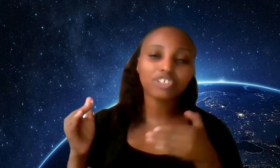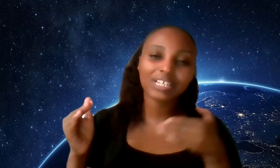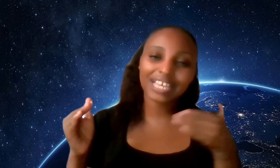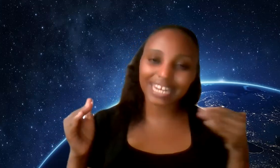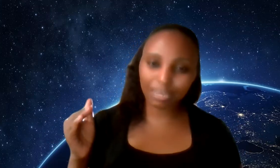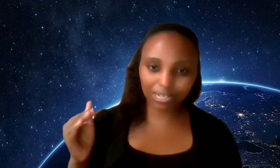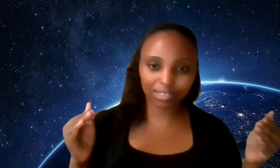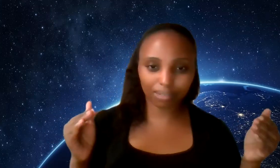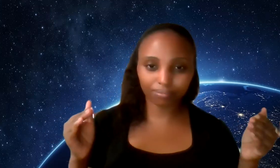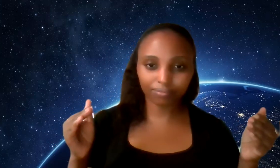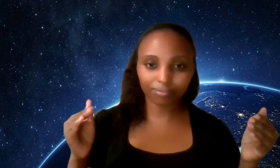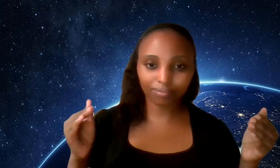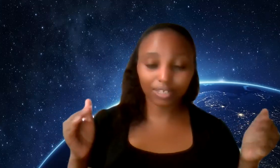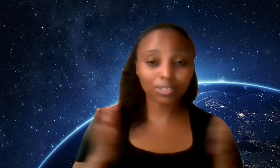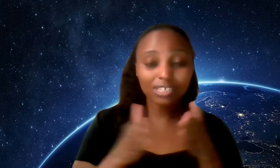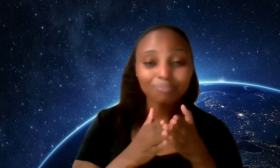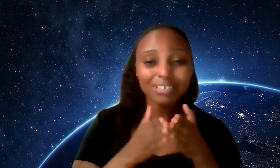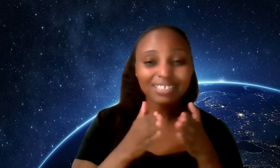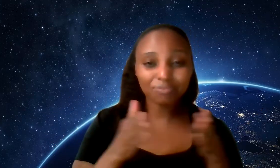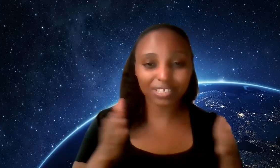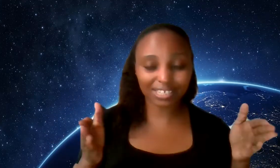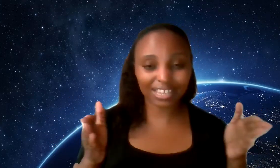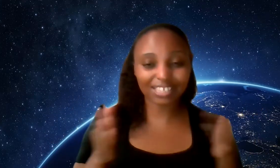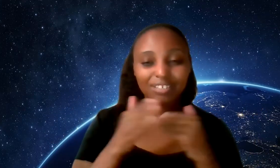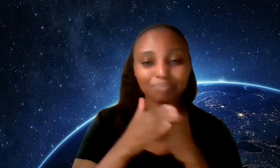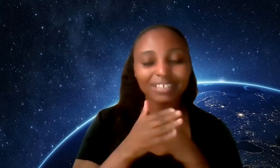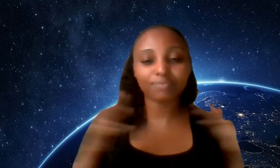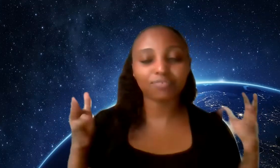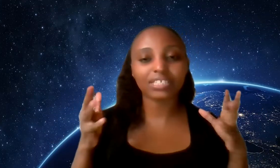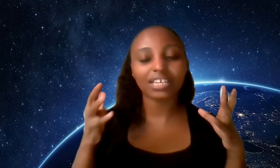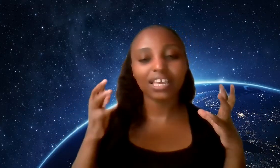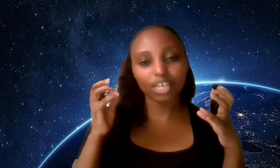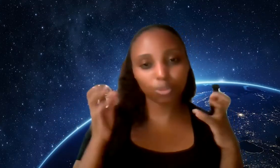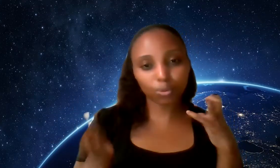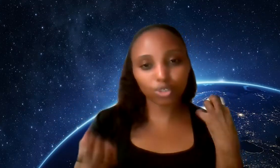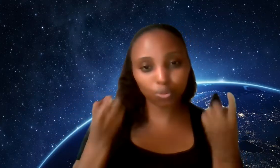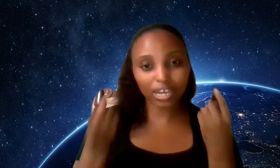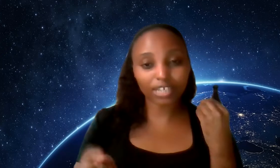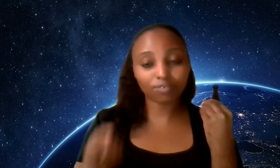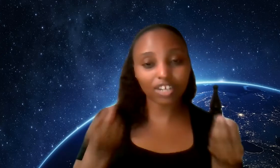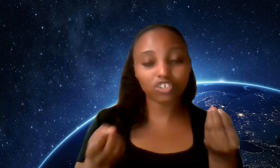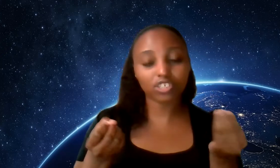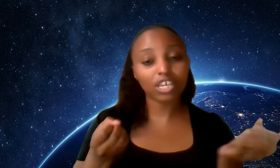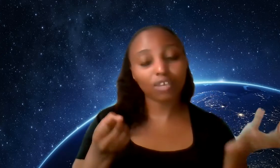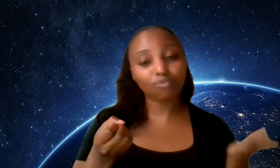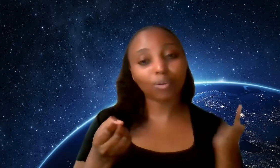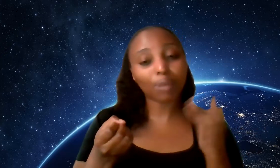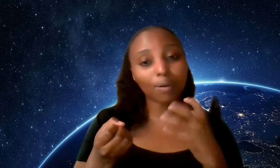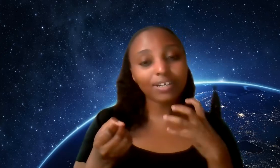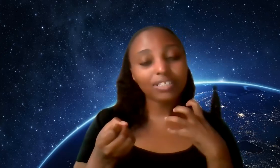actually enabling them because there's a big difference in that there's a big difference in those two kind of energies if you're empowering